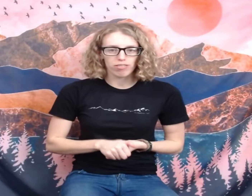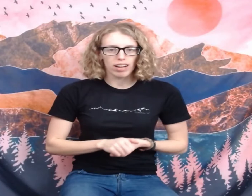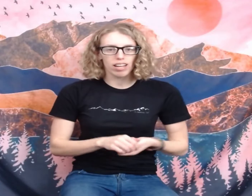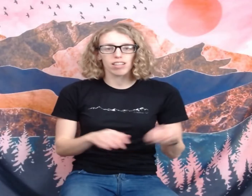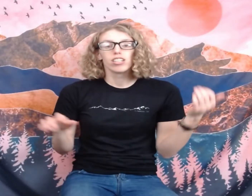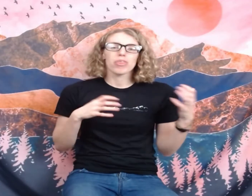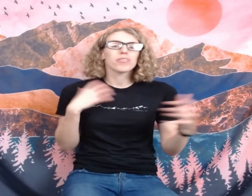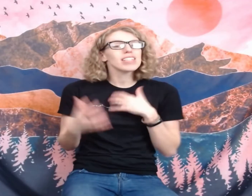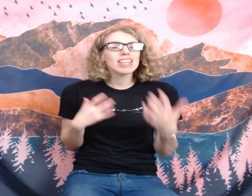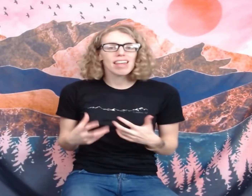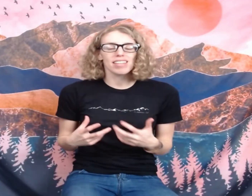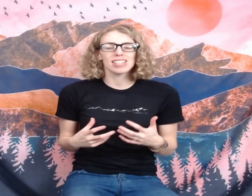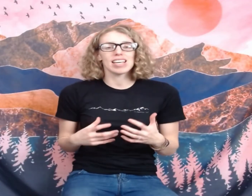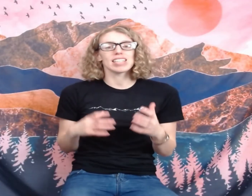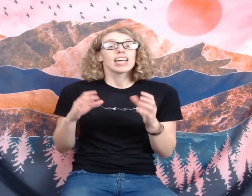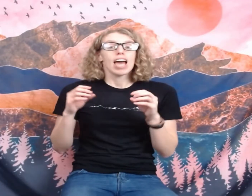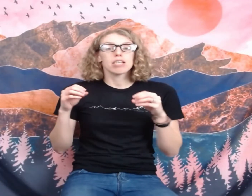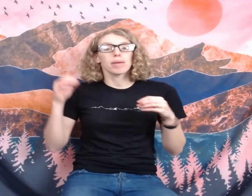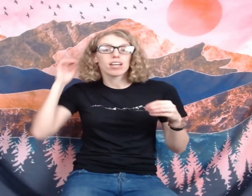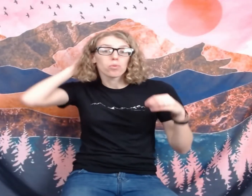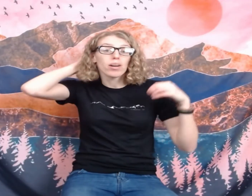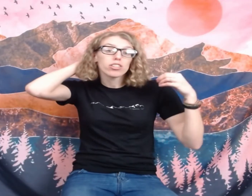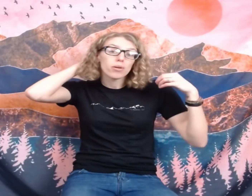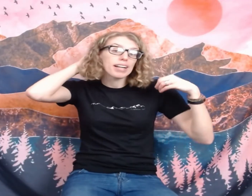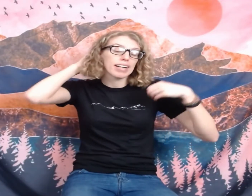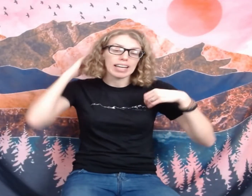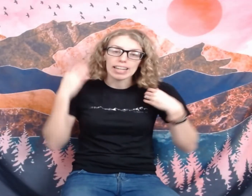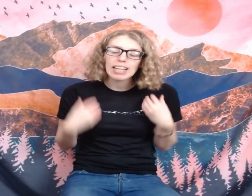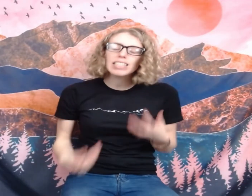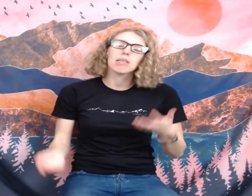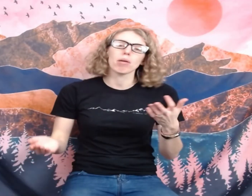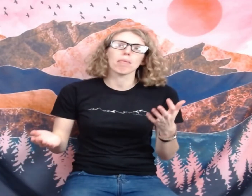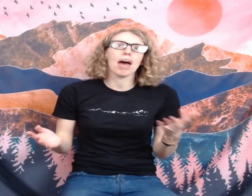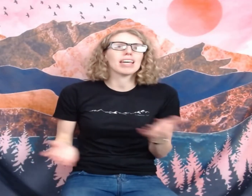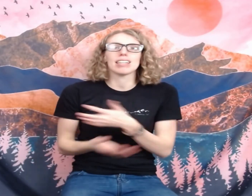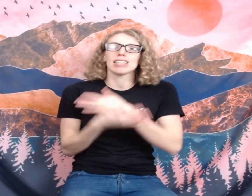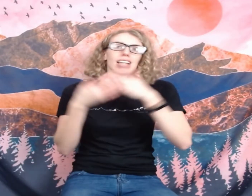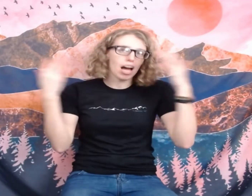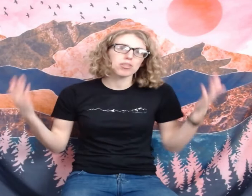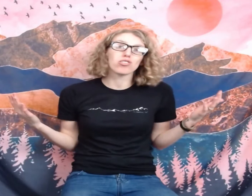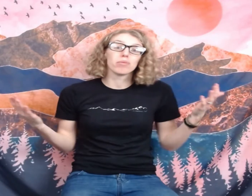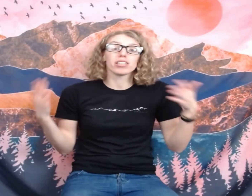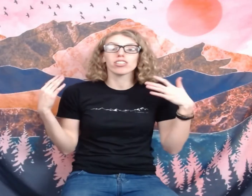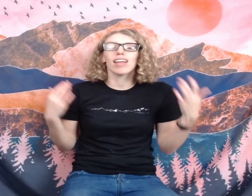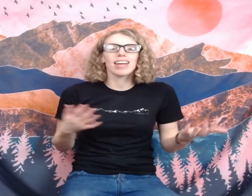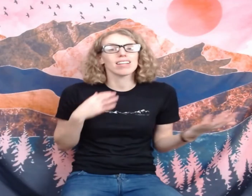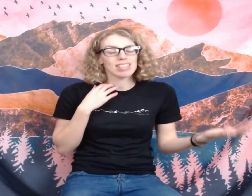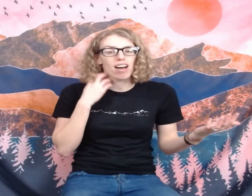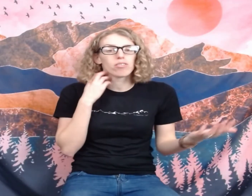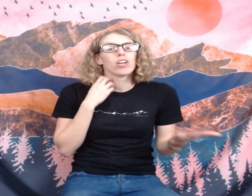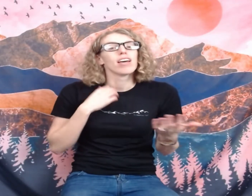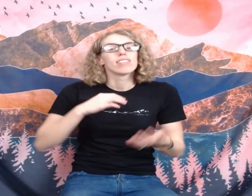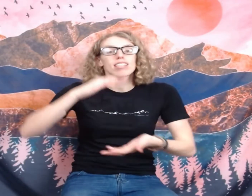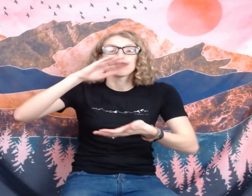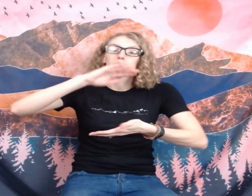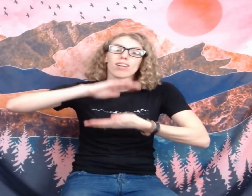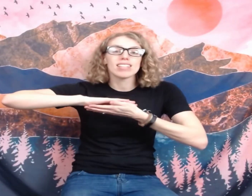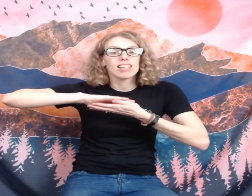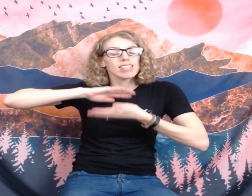rating. The reason that this is is because when you are in a sleeping bag at least I'm assuming you're laying down that's compressing the